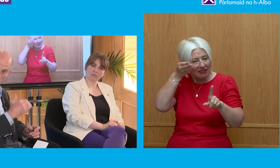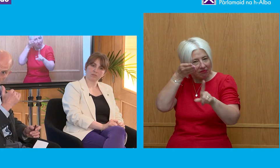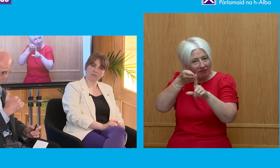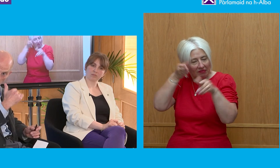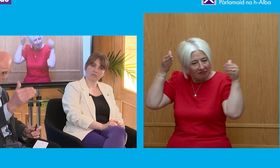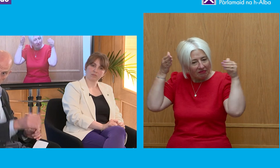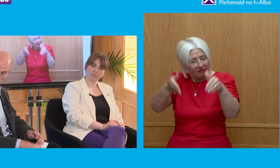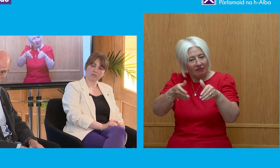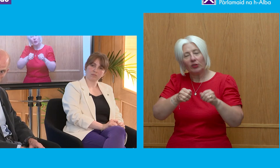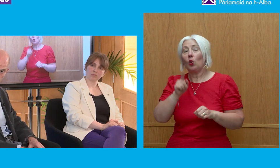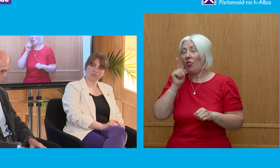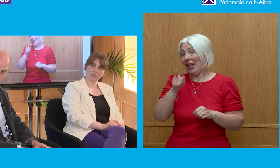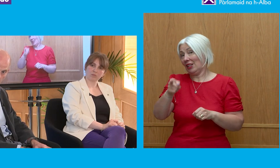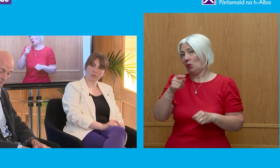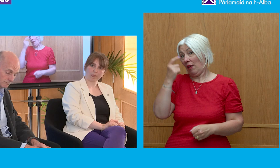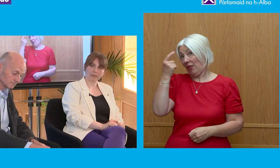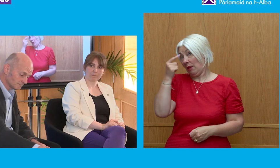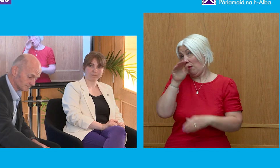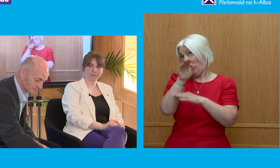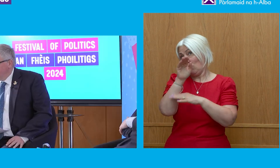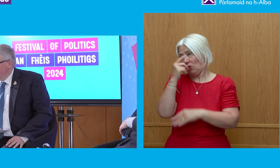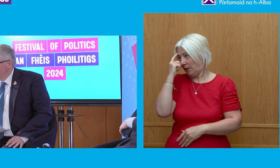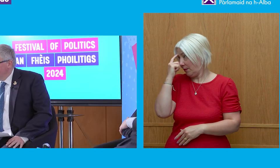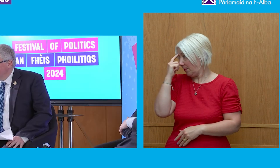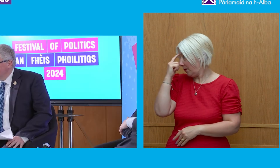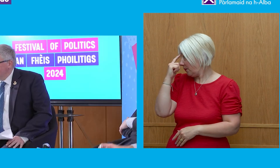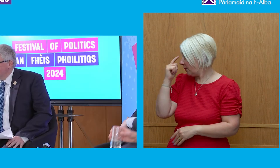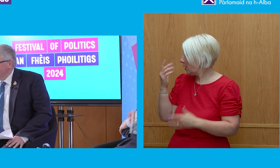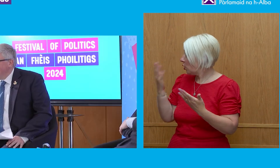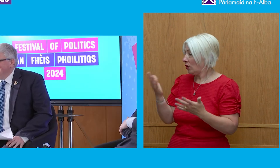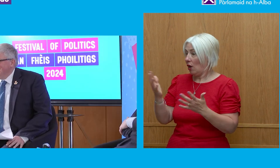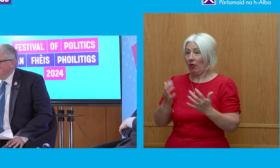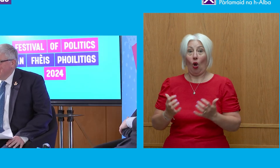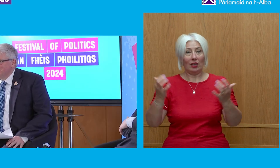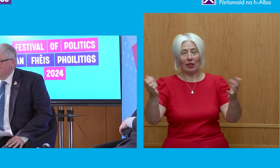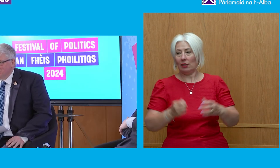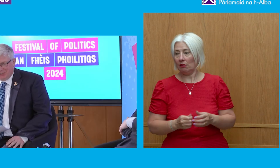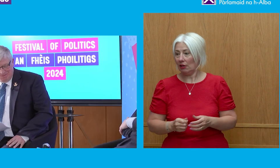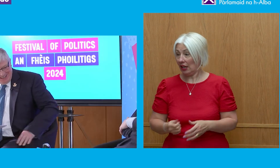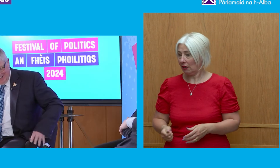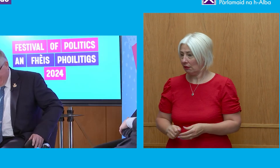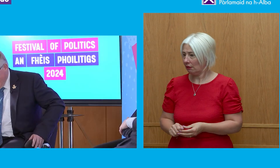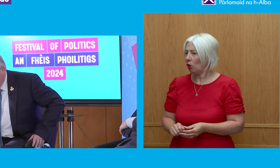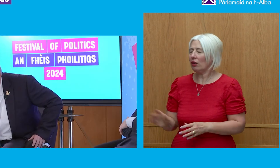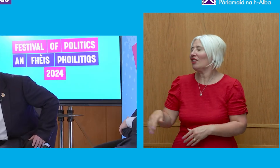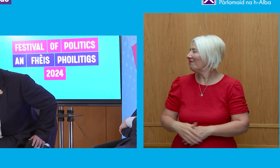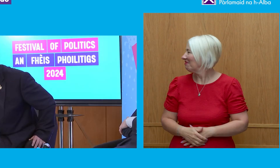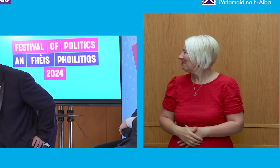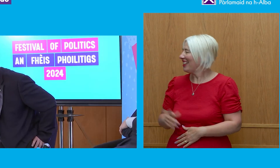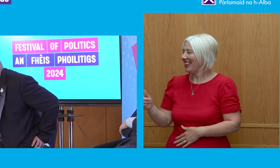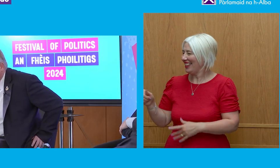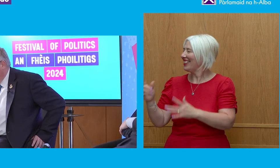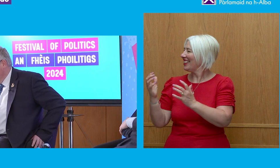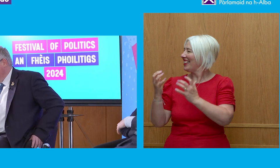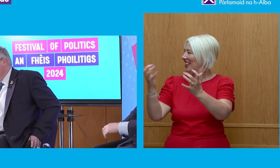political class as we look to the future. On that point, I'm going to turn to the audience. Now it's your turn to ask the